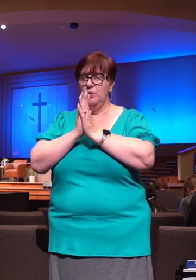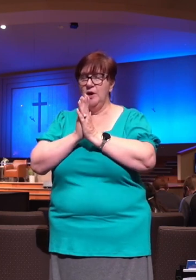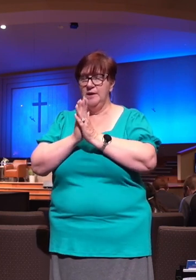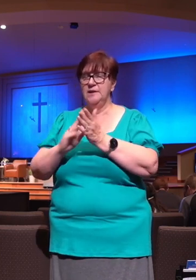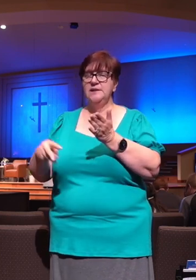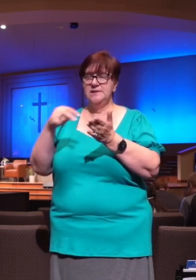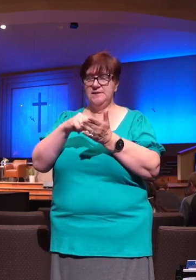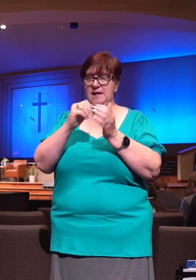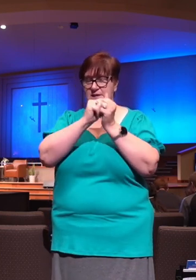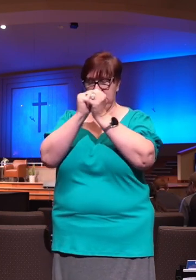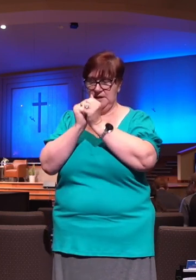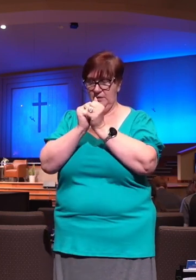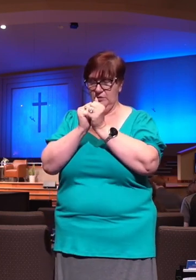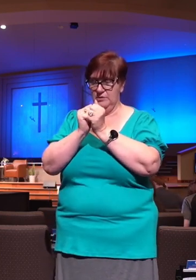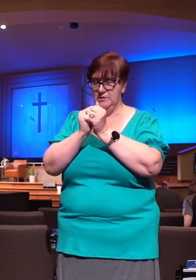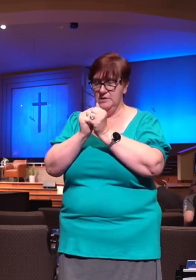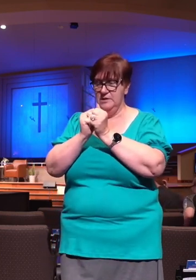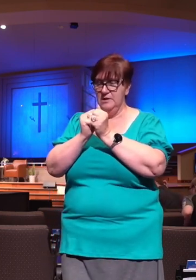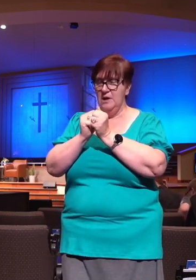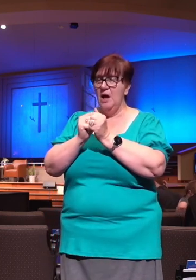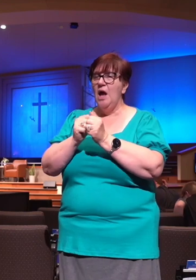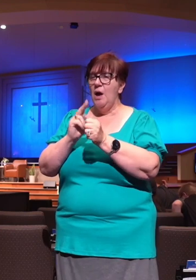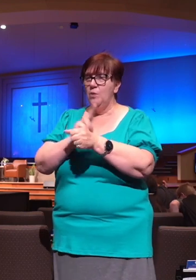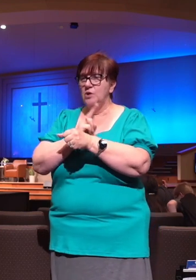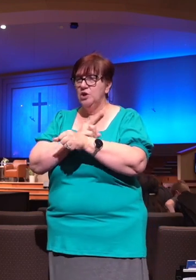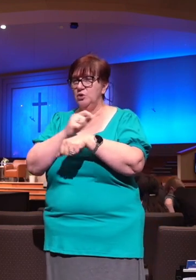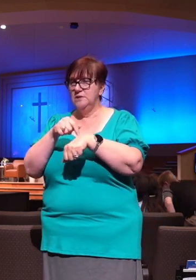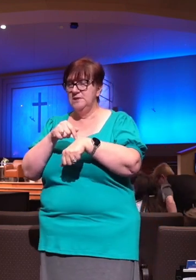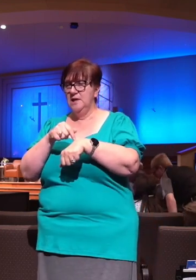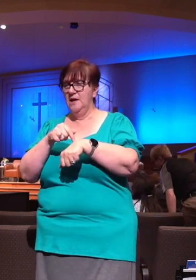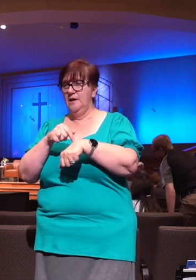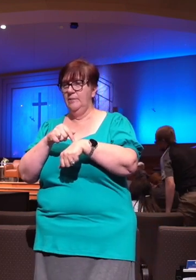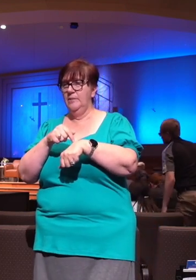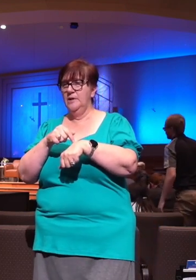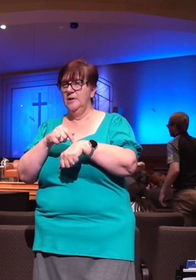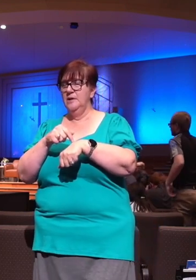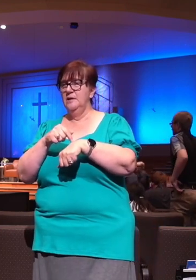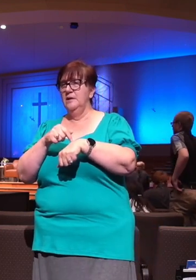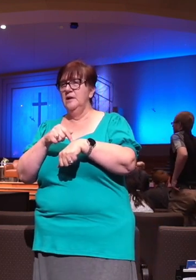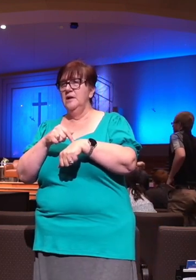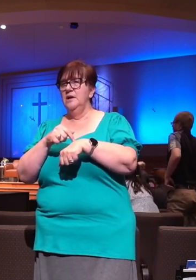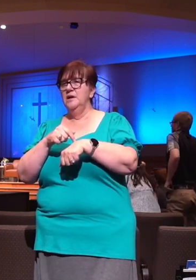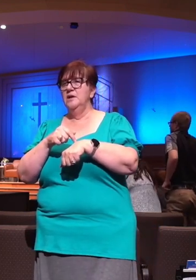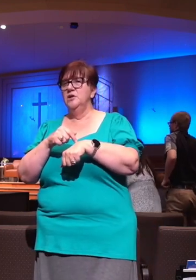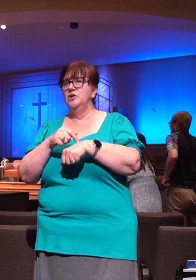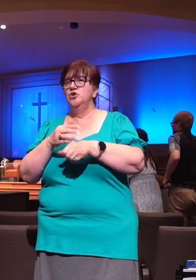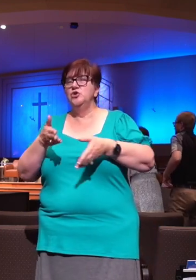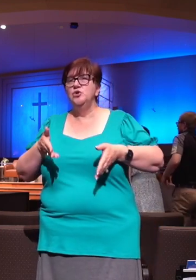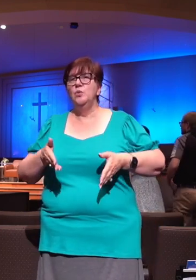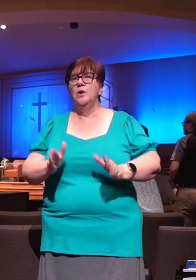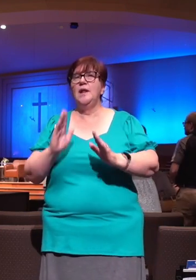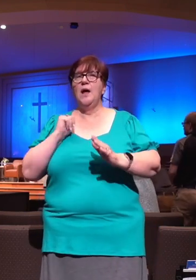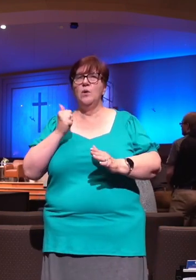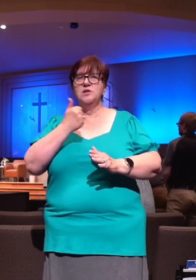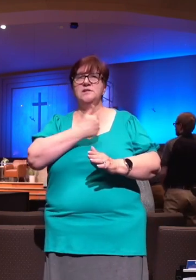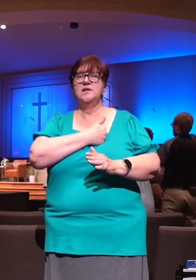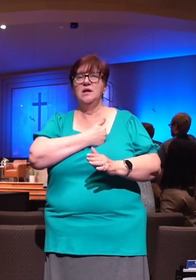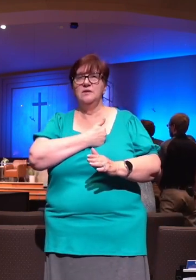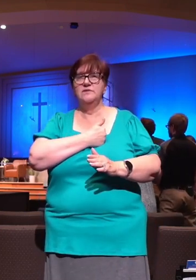a word of prayer together. And I just want to take a moment to give ourselves just an opportunity to go to the Lord and run to him, and